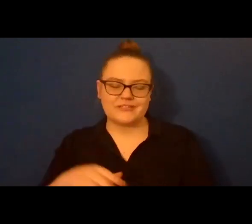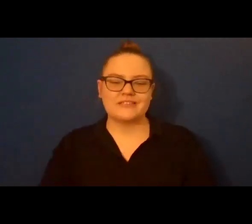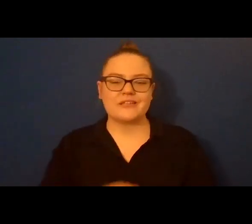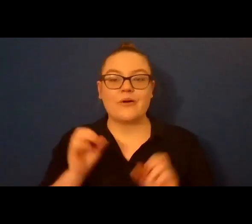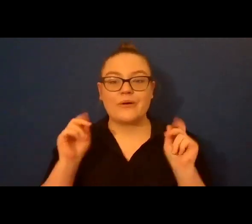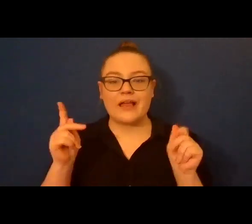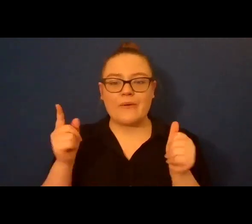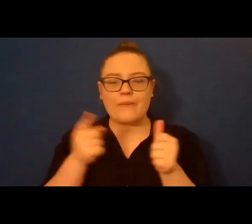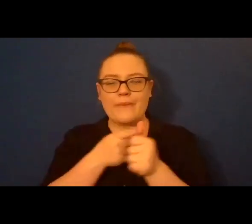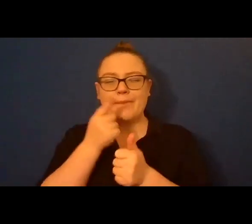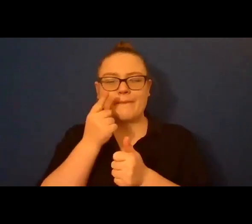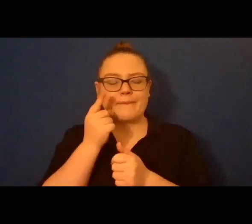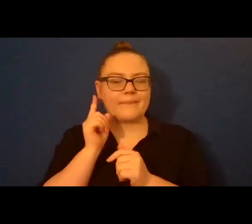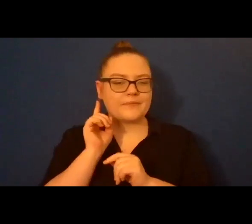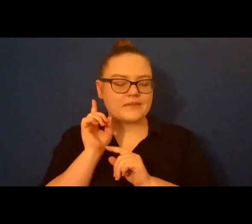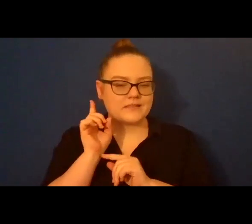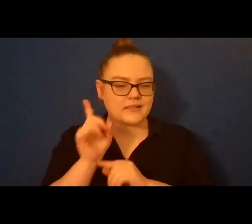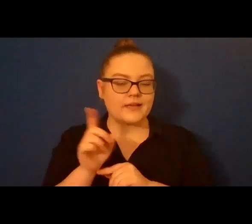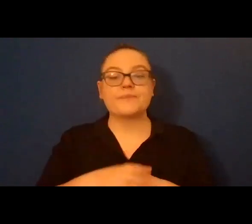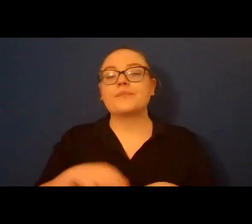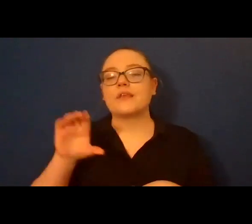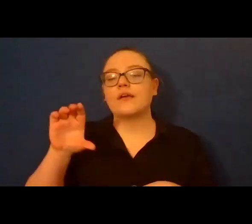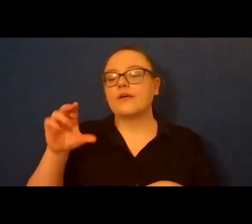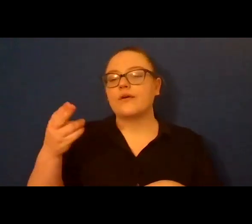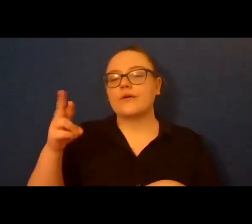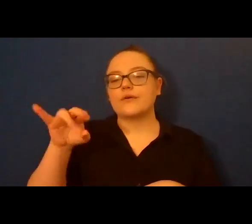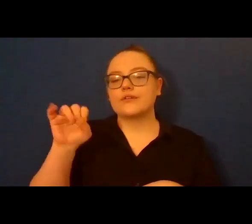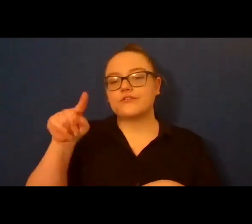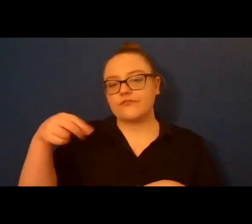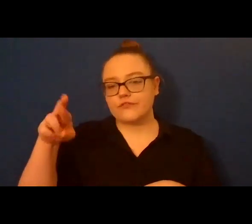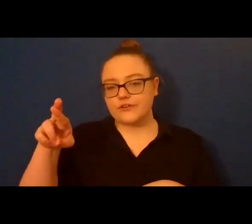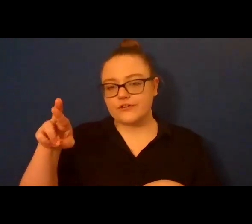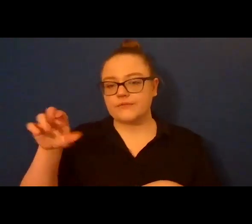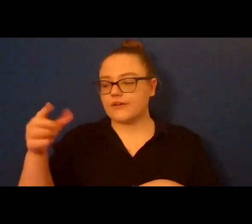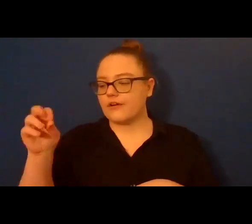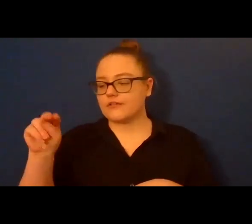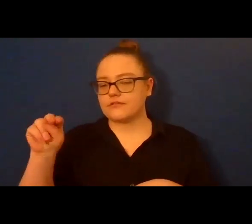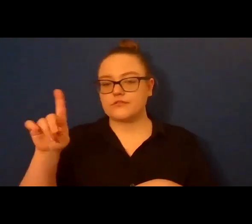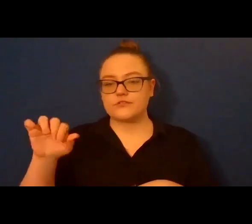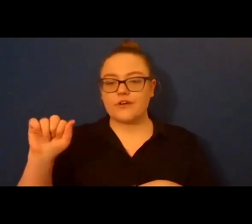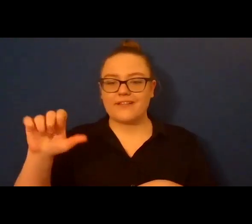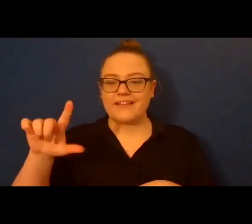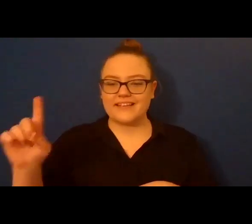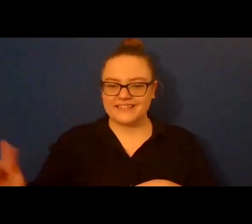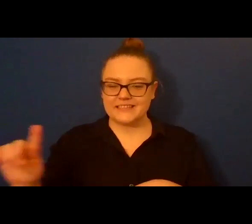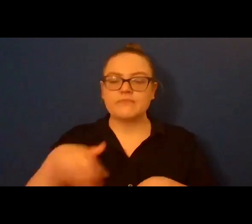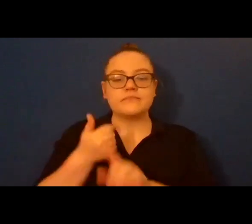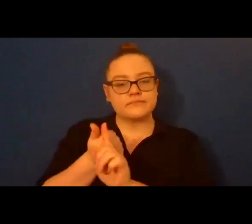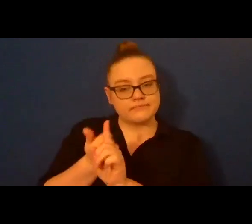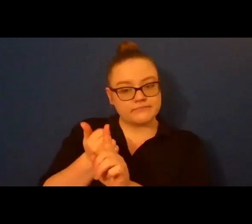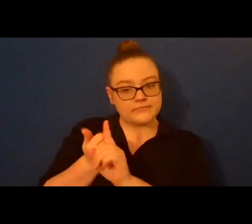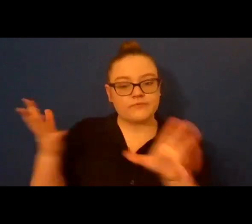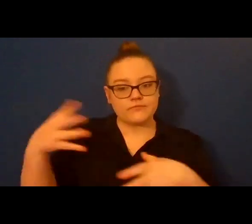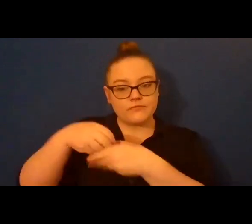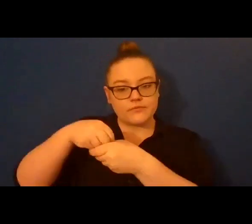Christopher Gonzalez is a fiction editor at Barrel House. His writing has appeared in The Nation, Best Small Fictions 2019, Little